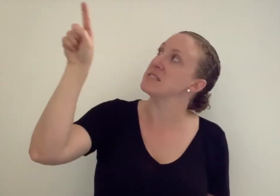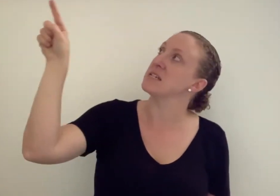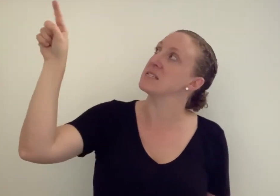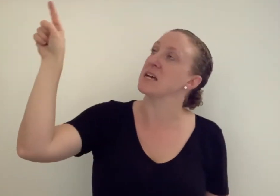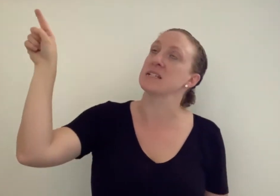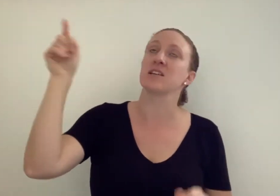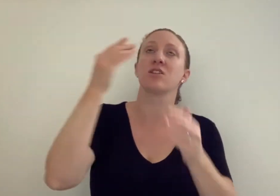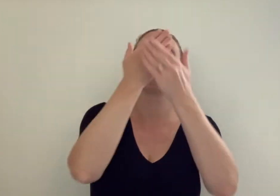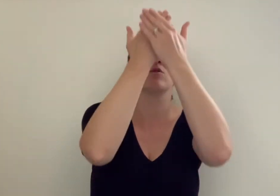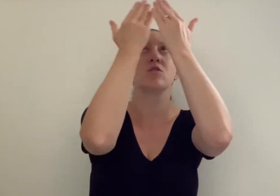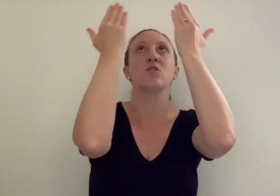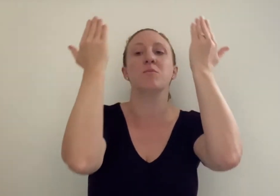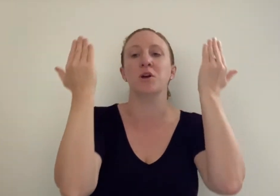zigzagged through the blue.